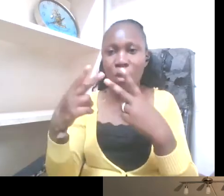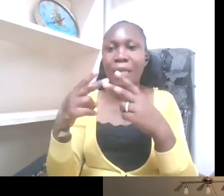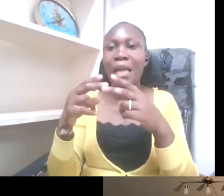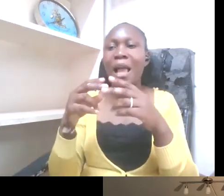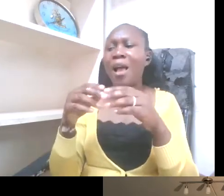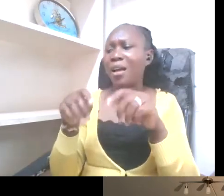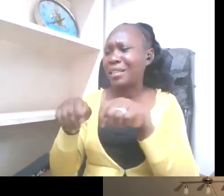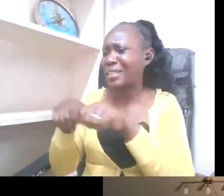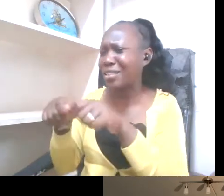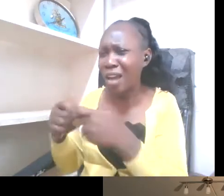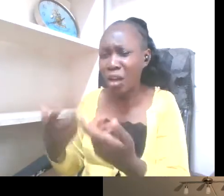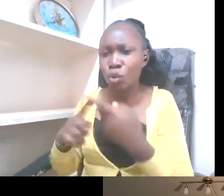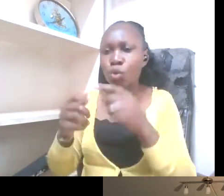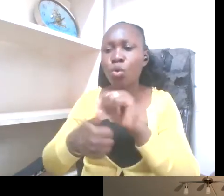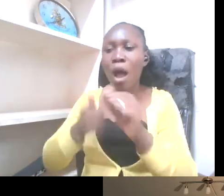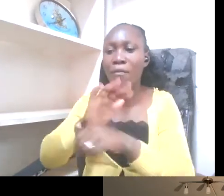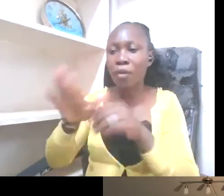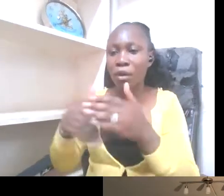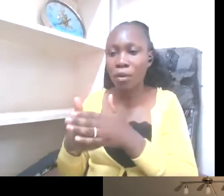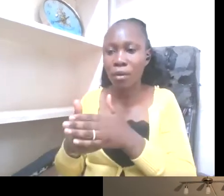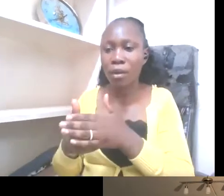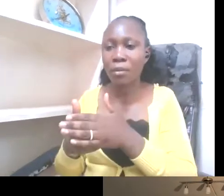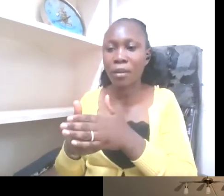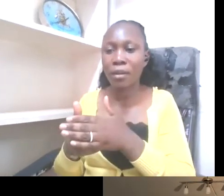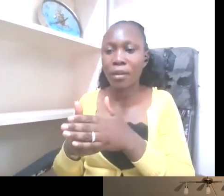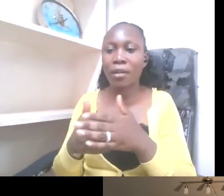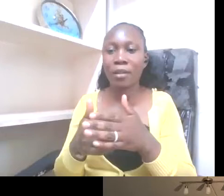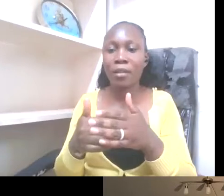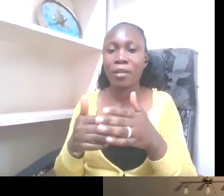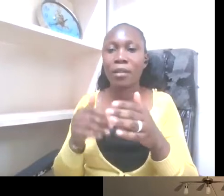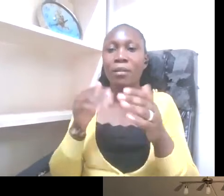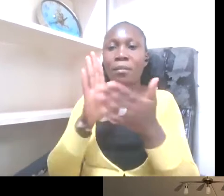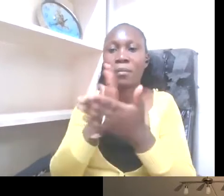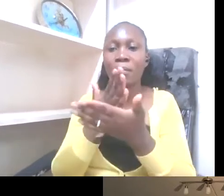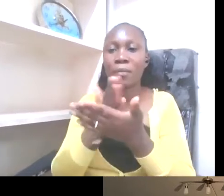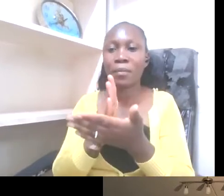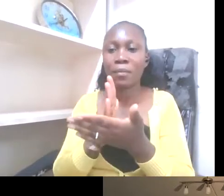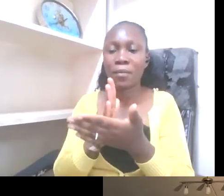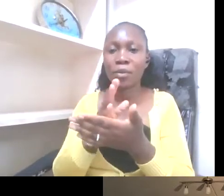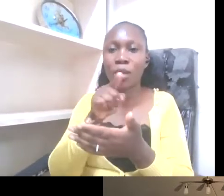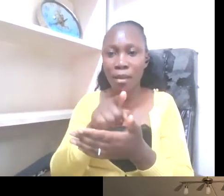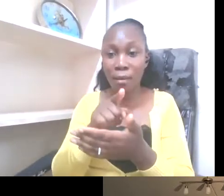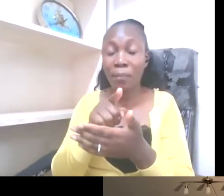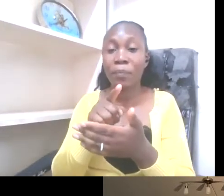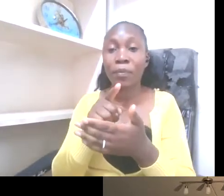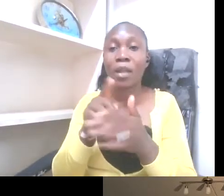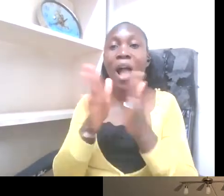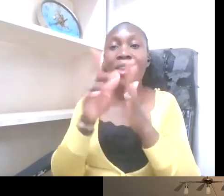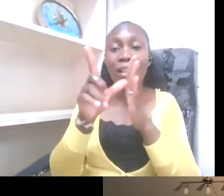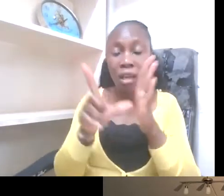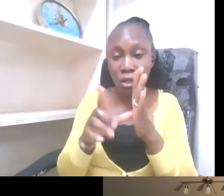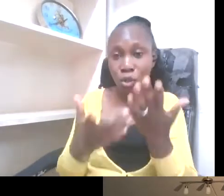avoid all the distractions, you know, between them and the lessons. things like those. And those ongoing